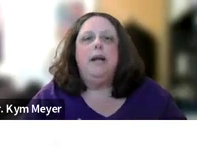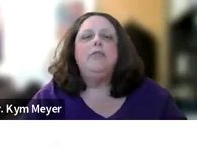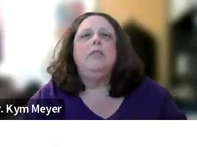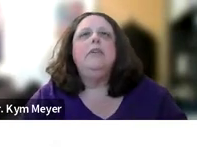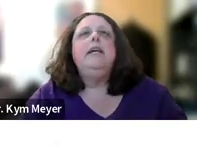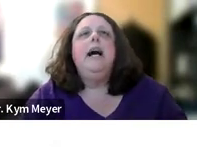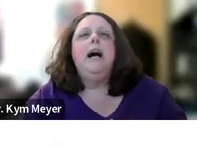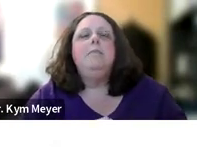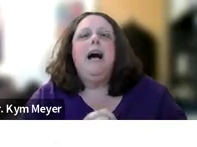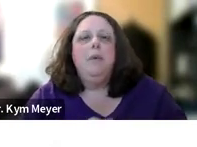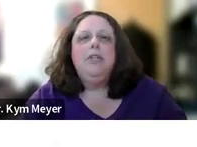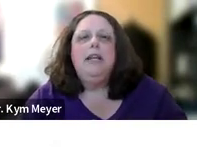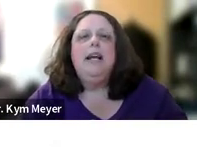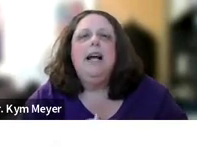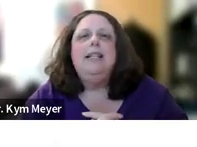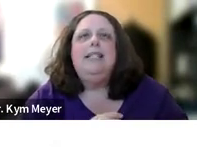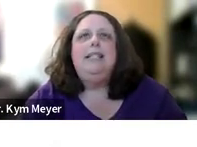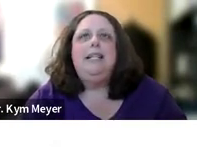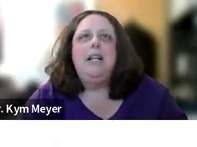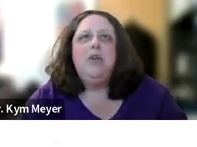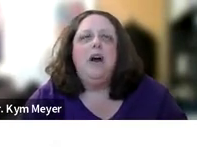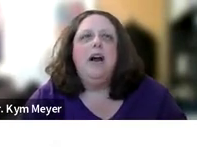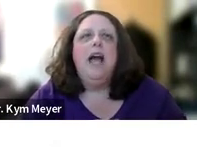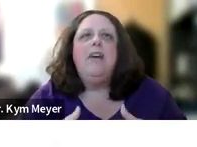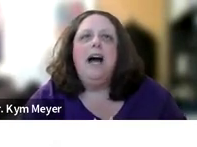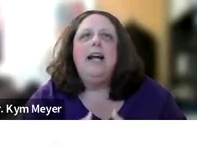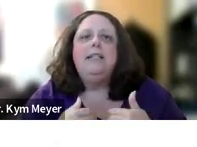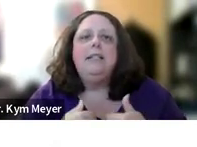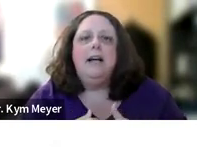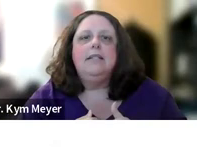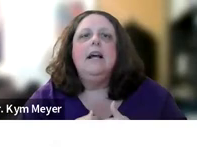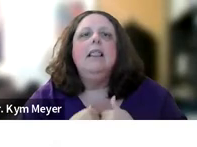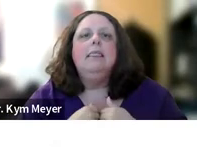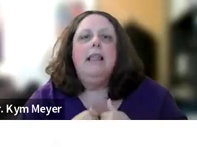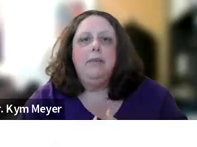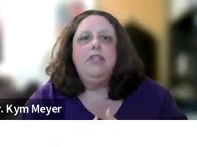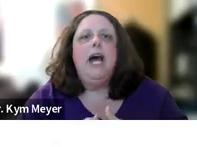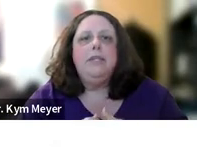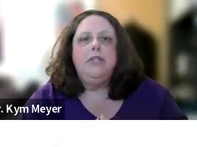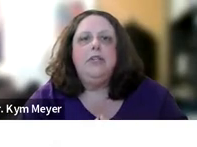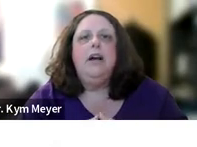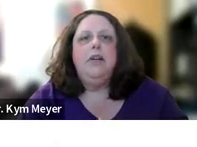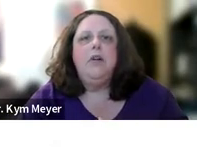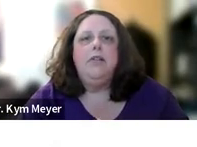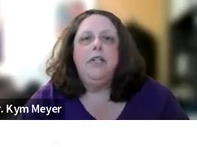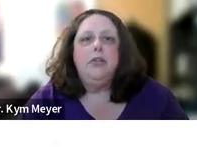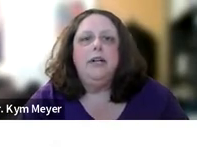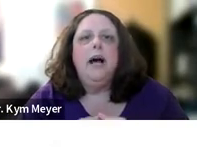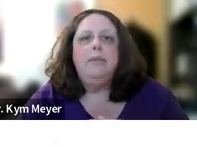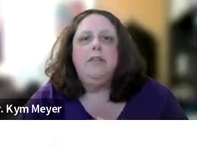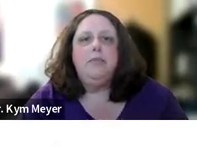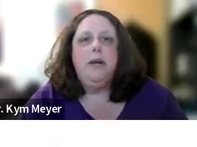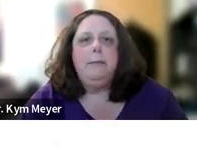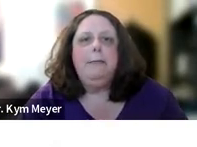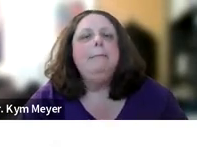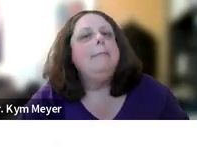or if you're by yourself, I want you to think, so far, have I discussed language acquisition of deaf and hard of hearing children